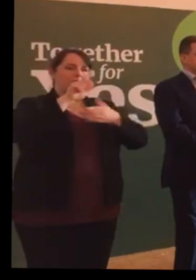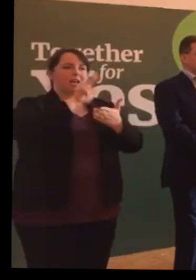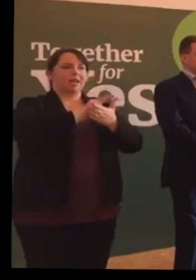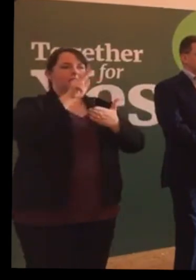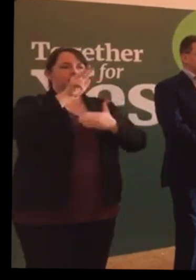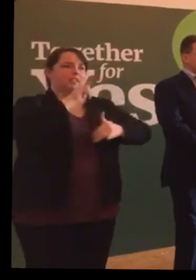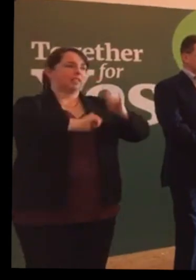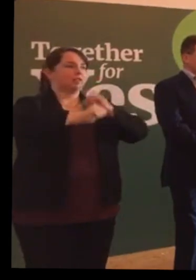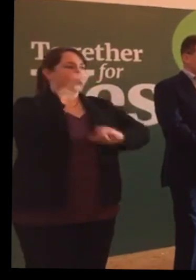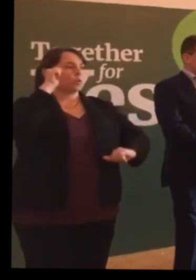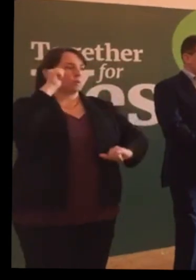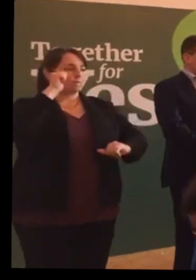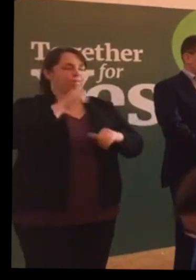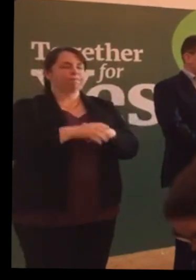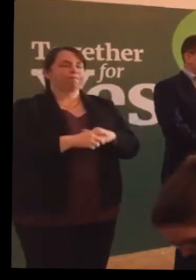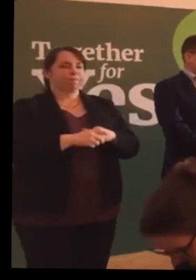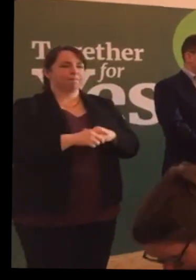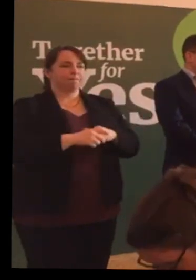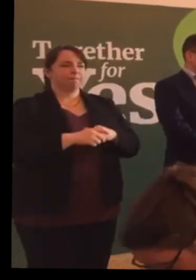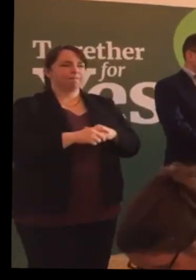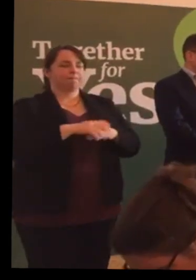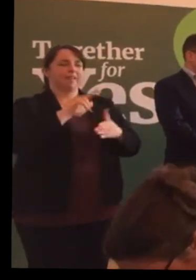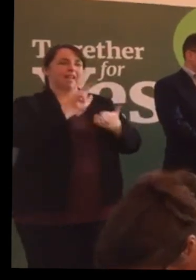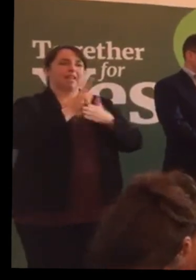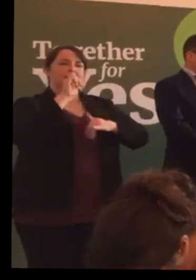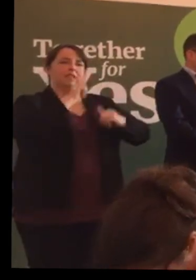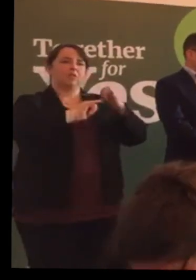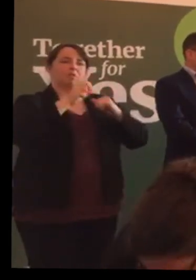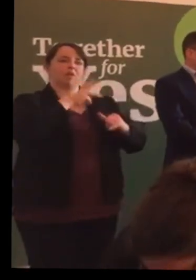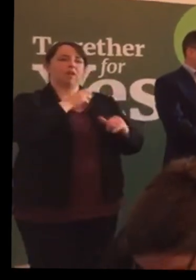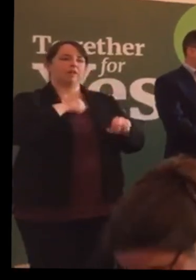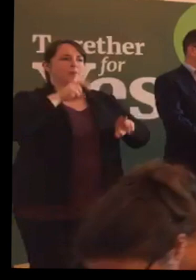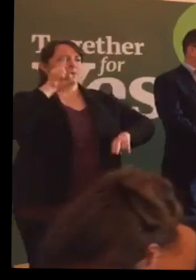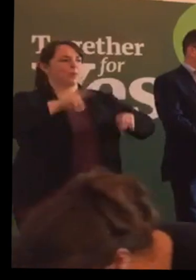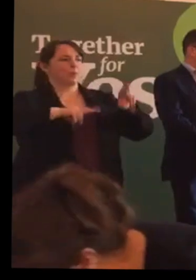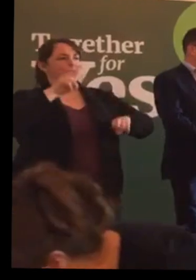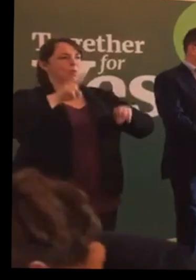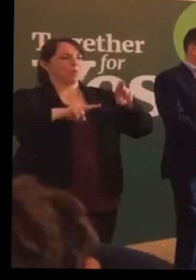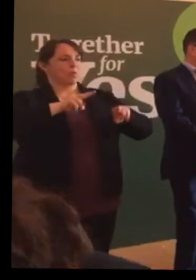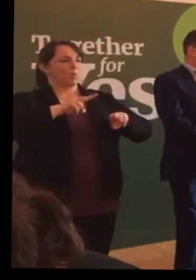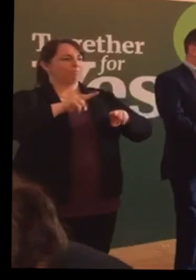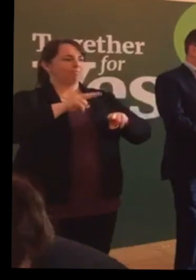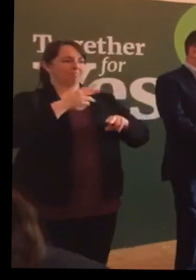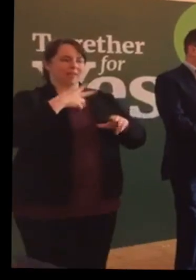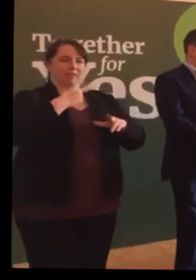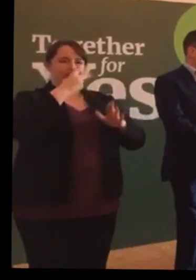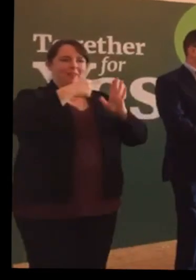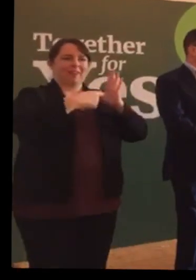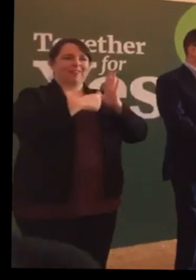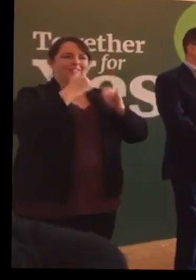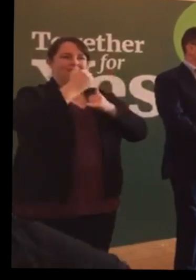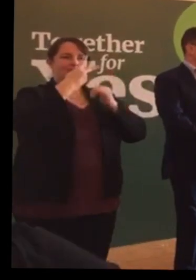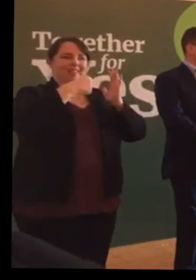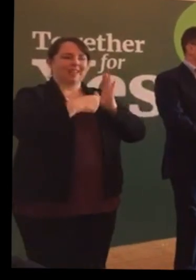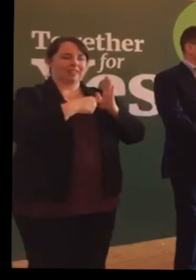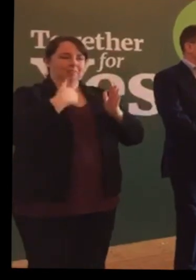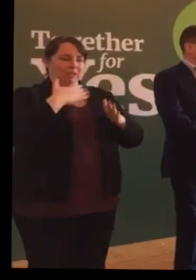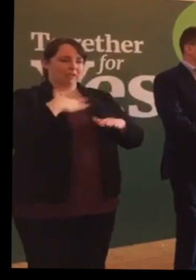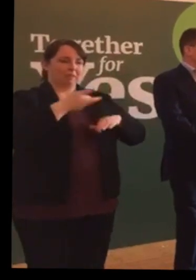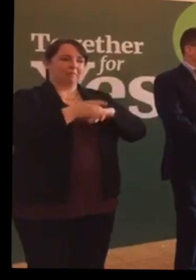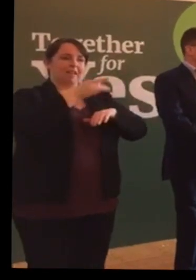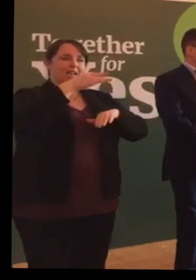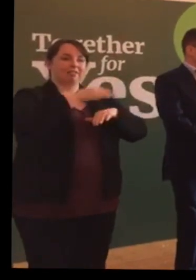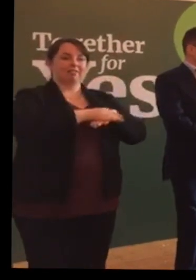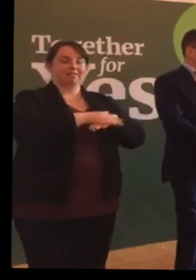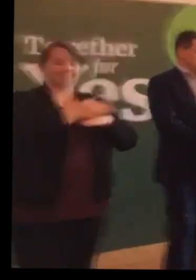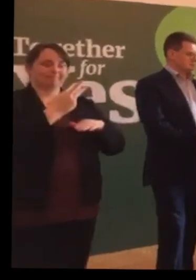ago. It was the new millennium. It We were newly married. We had moved into our new house